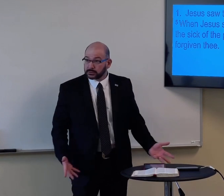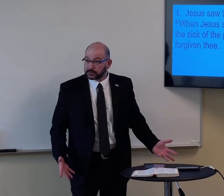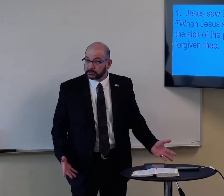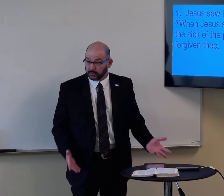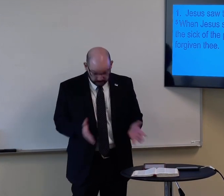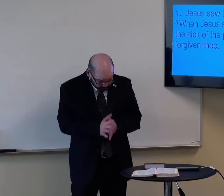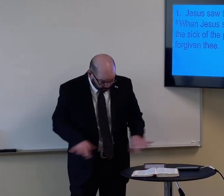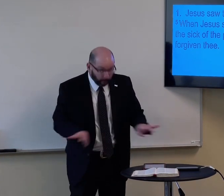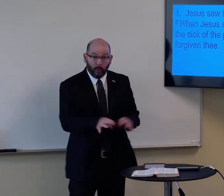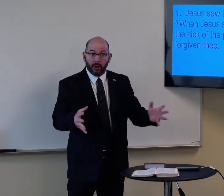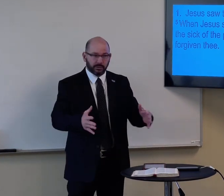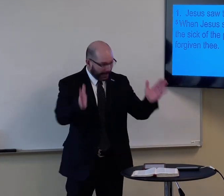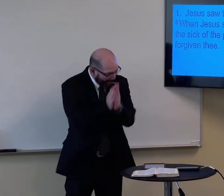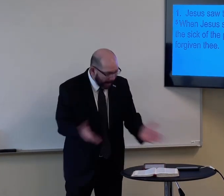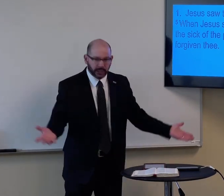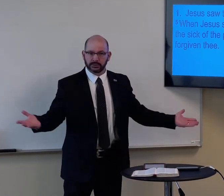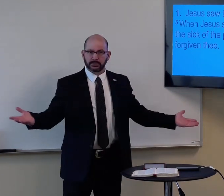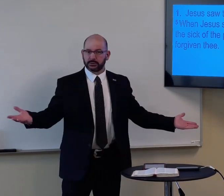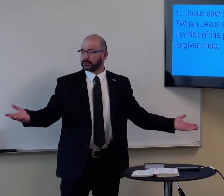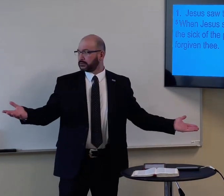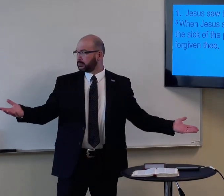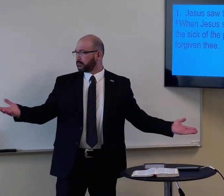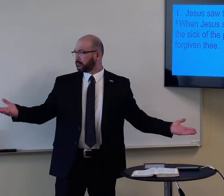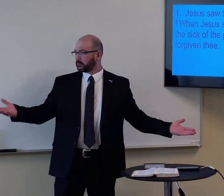Ask. It's so important to get some help.